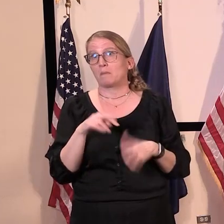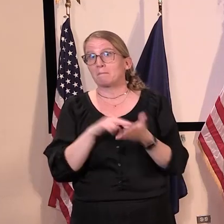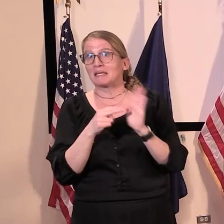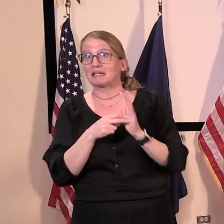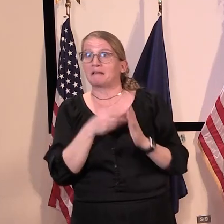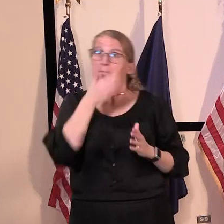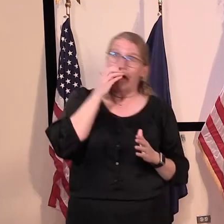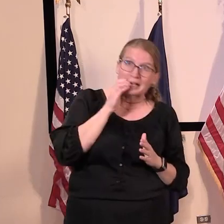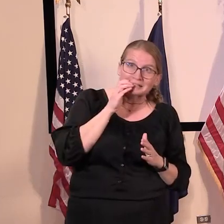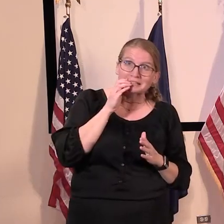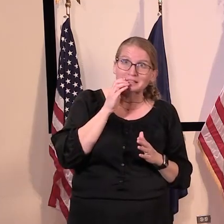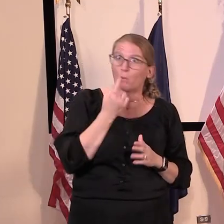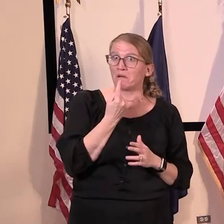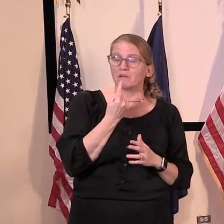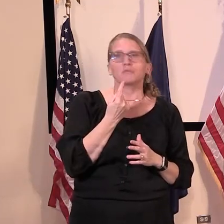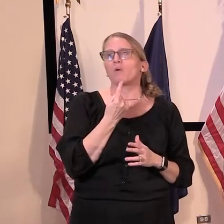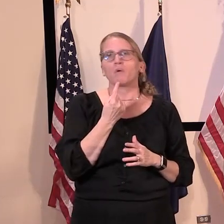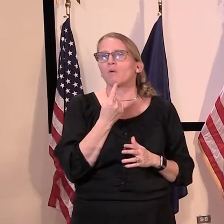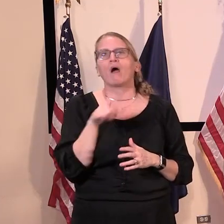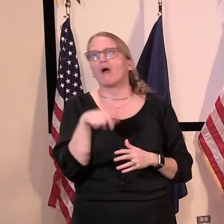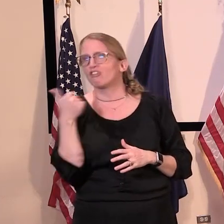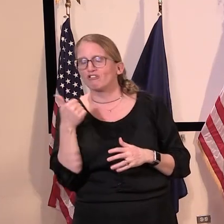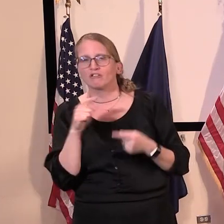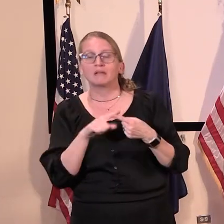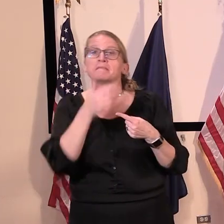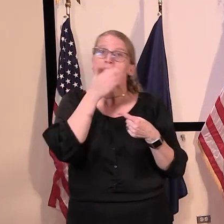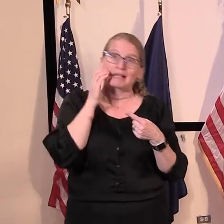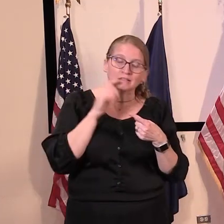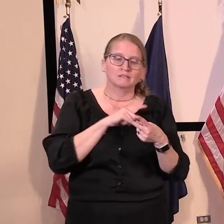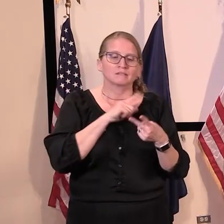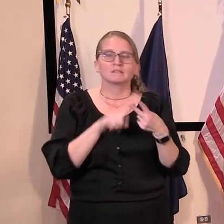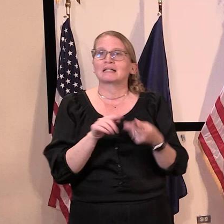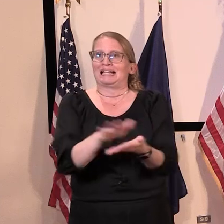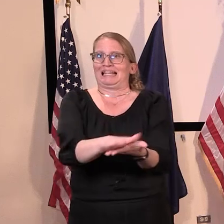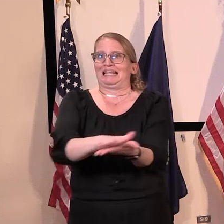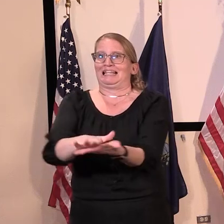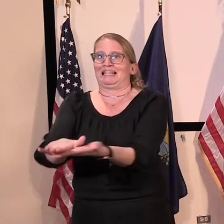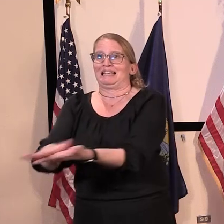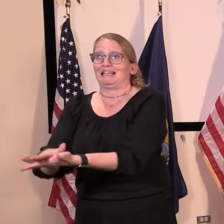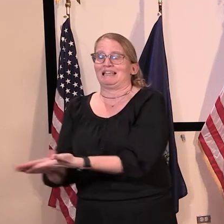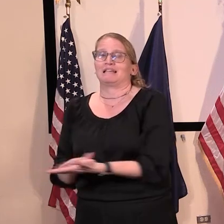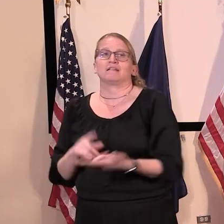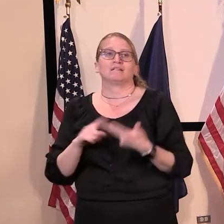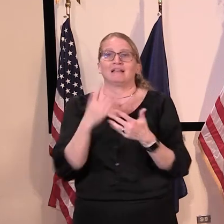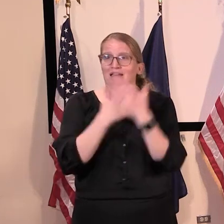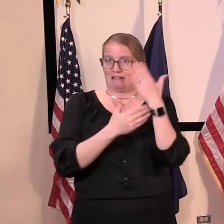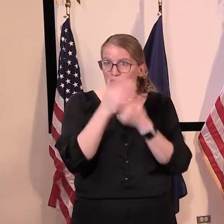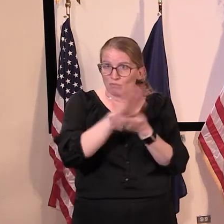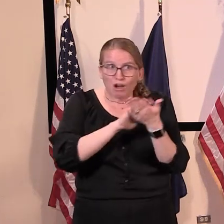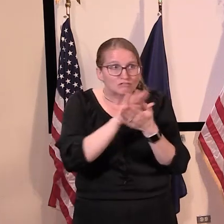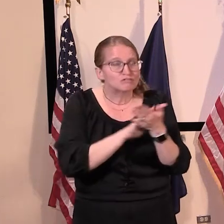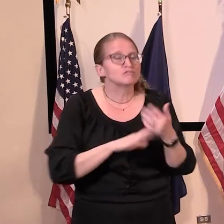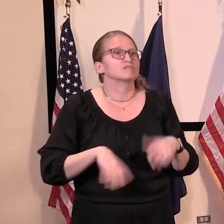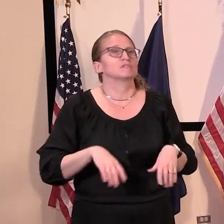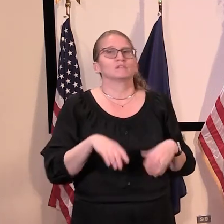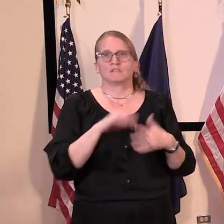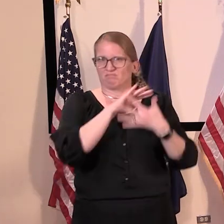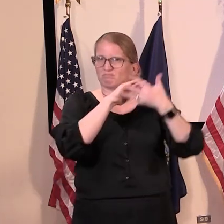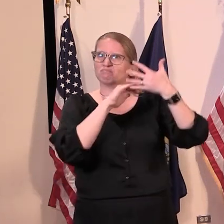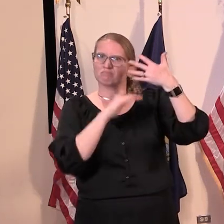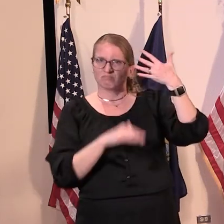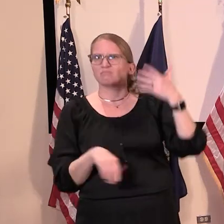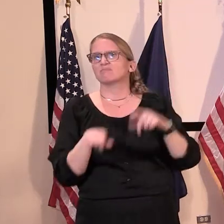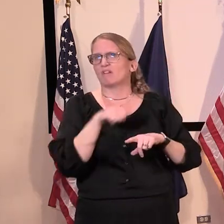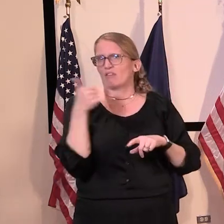coverings, uh, but also, uh, sanitize, uh, different areas, um, and other guidelines you'll see in the, uh,